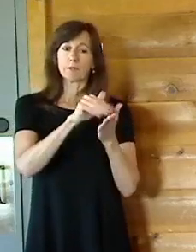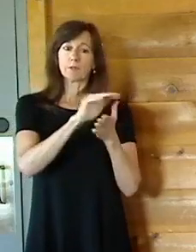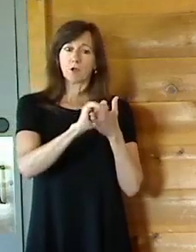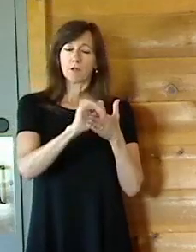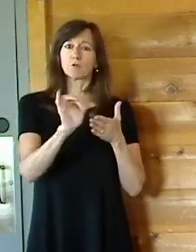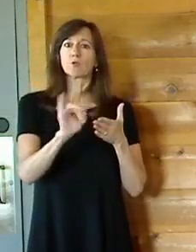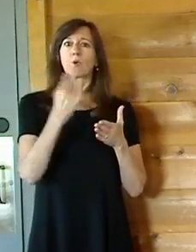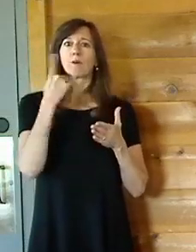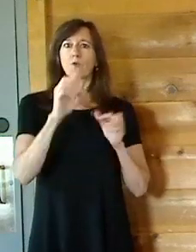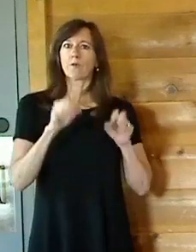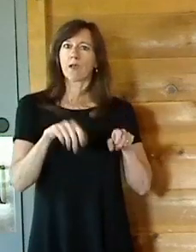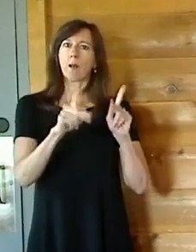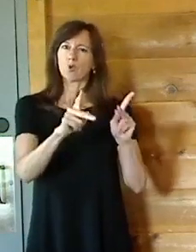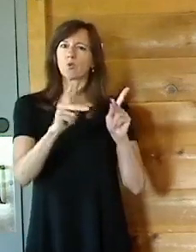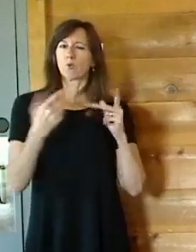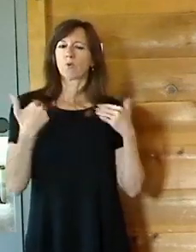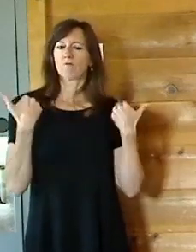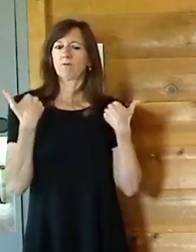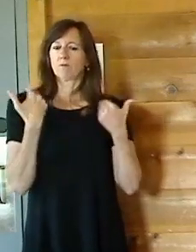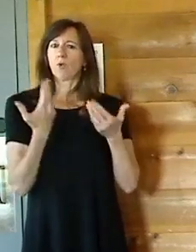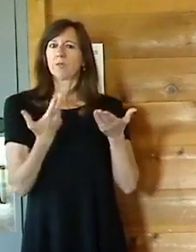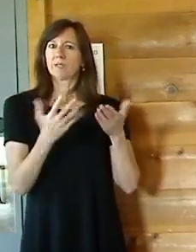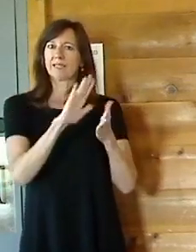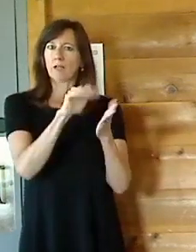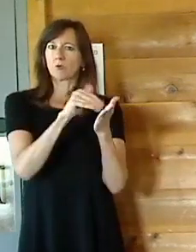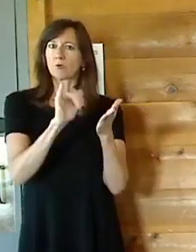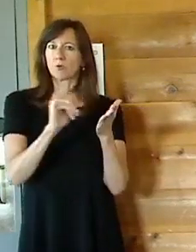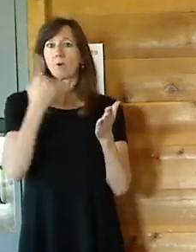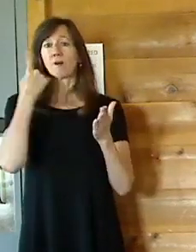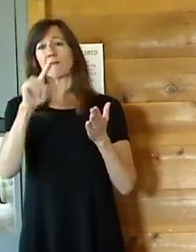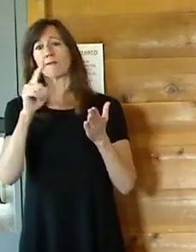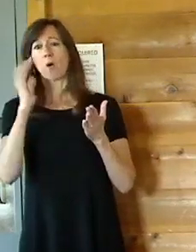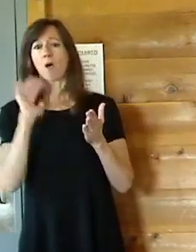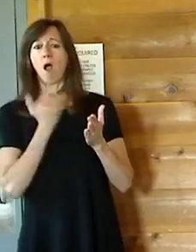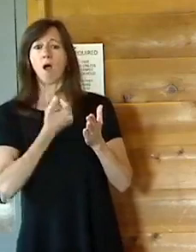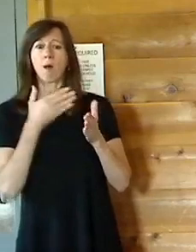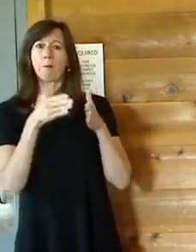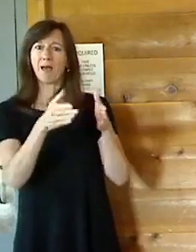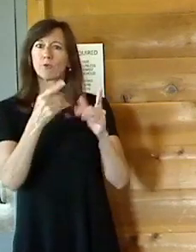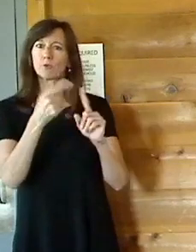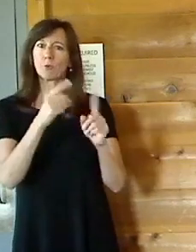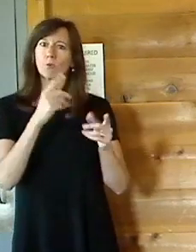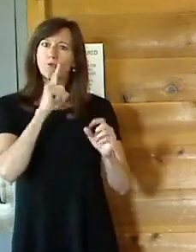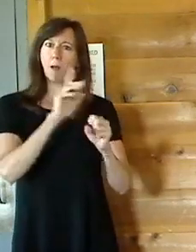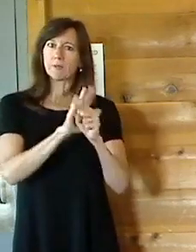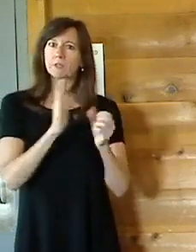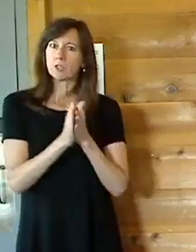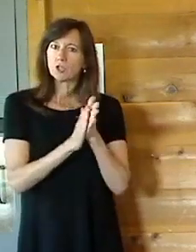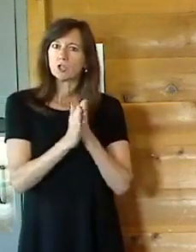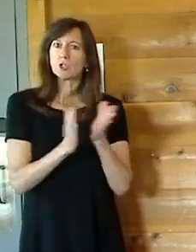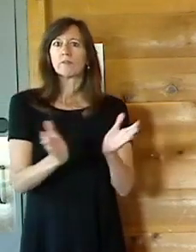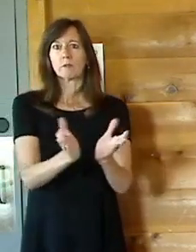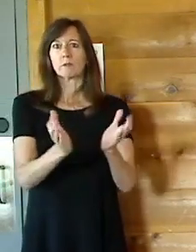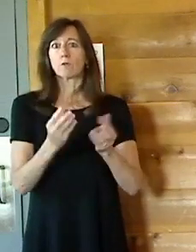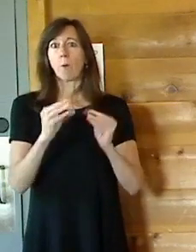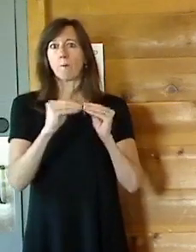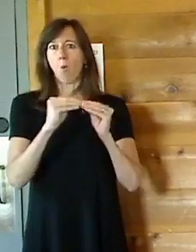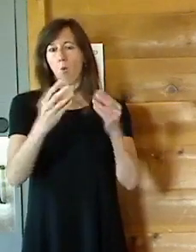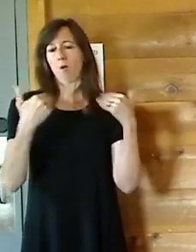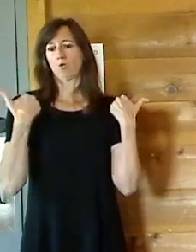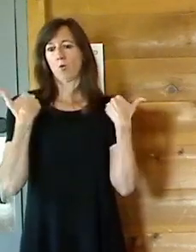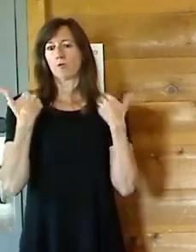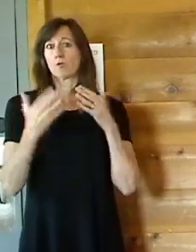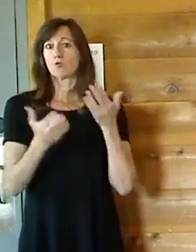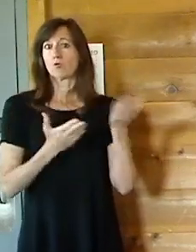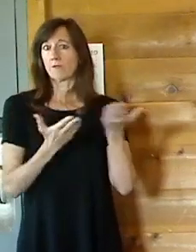Youth Opportunity Center, which is very, very critical to our Path to Promise initiative and our commitment to youth services. But additionally, and Joe, you